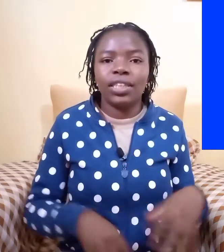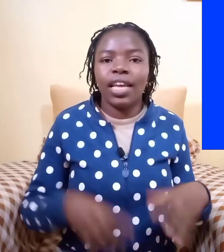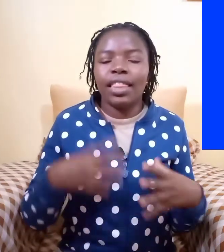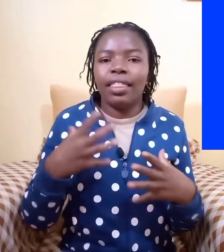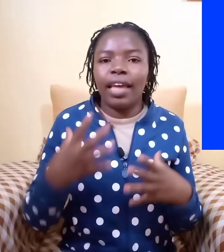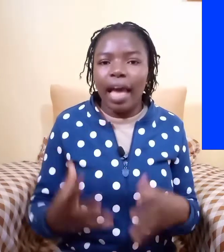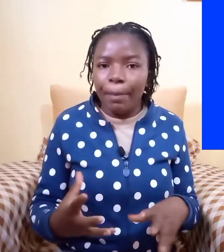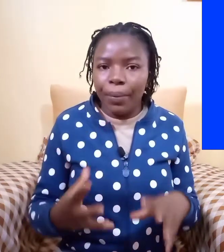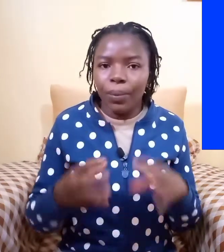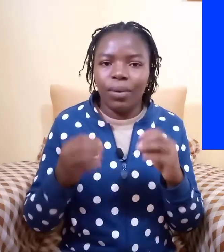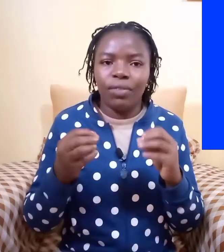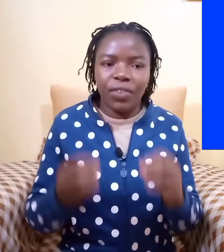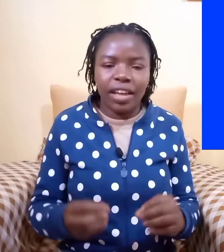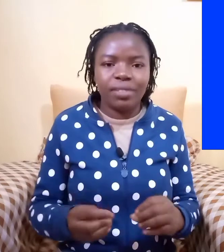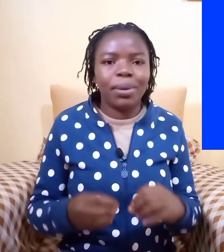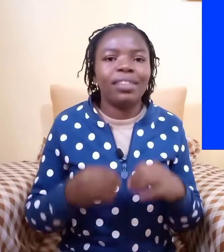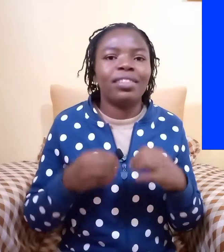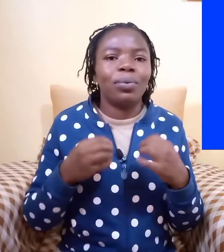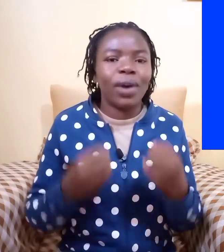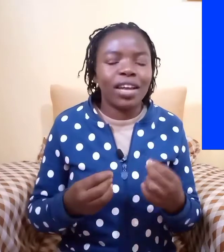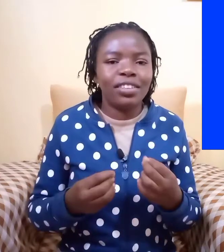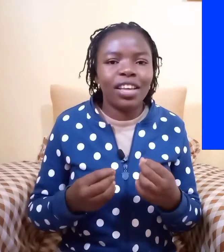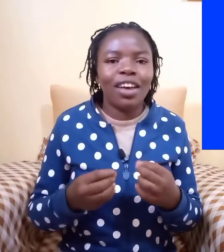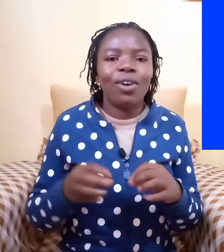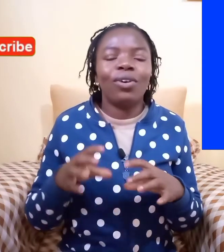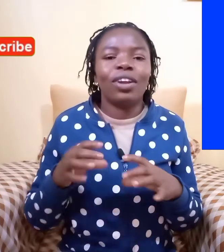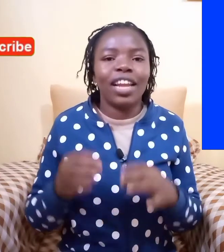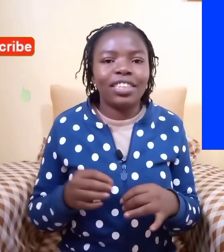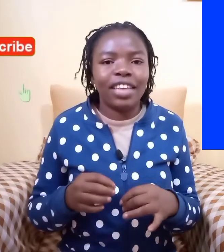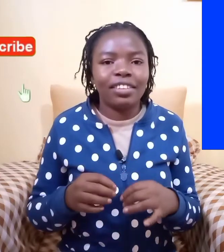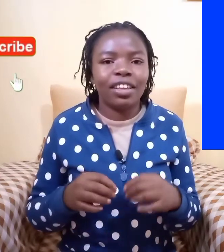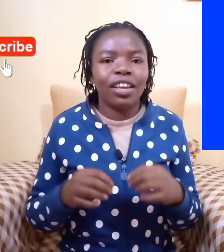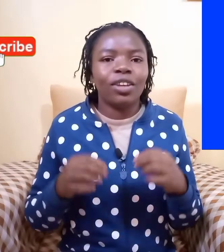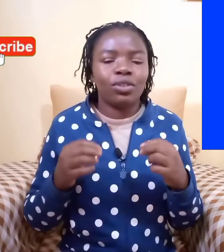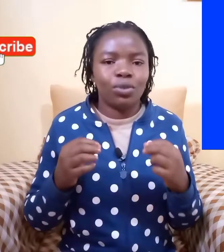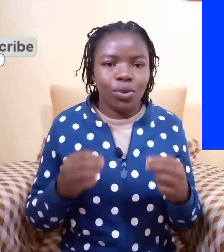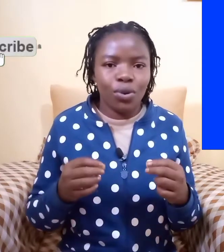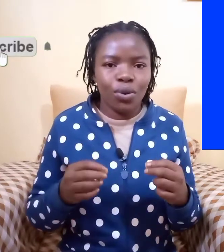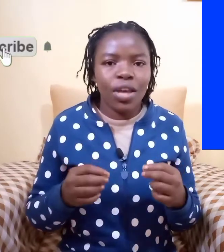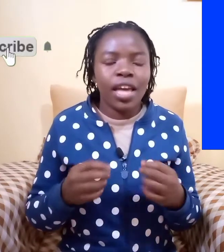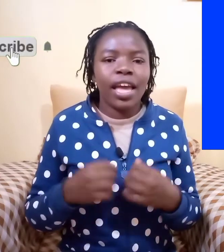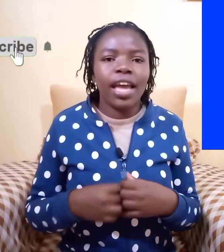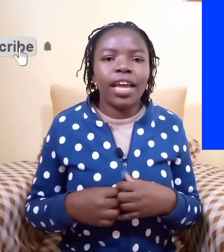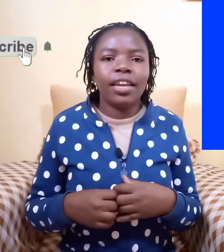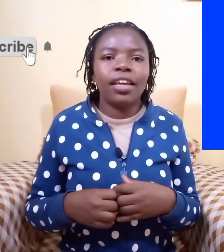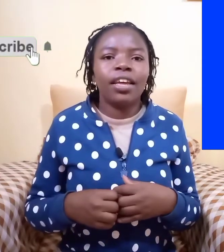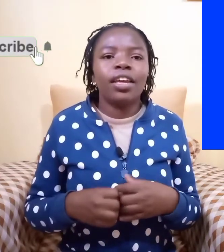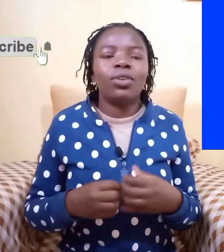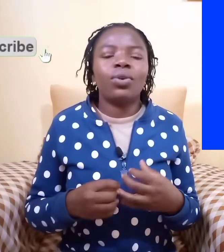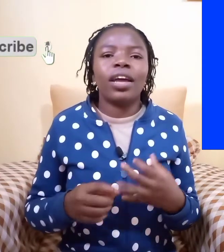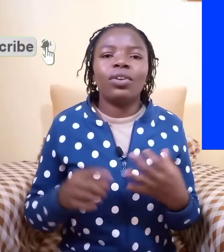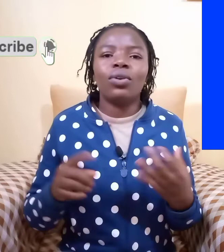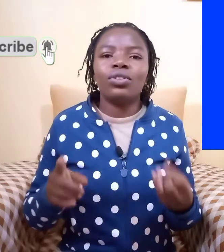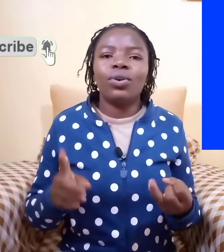the app will fingerspell the words or letters to you and you can also